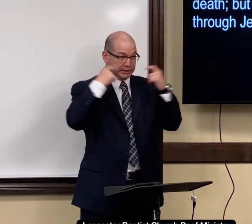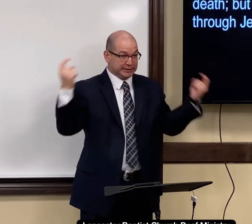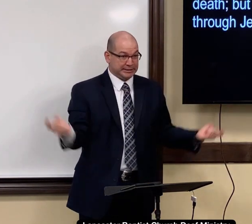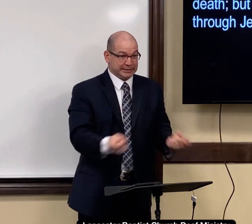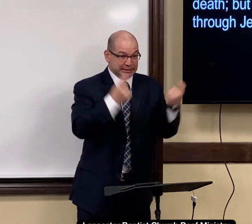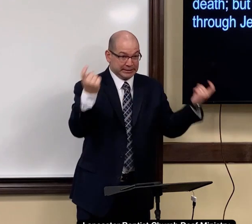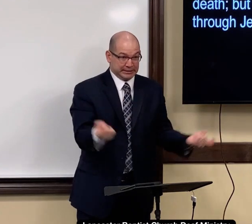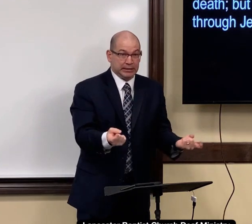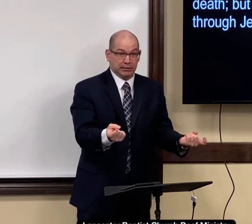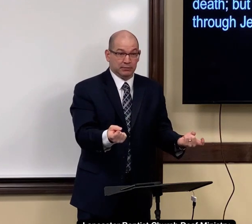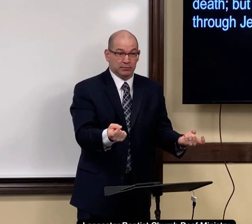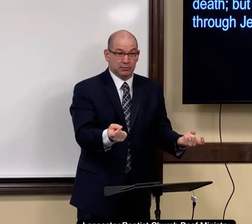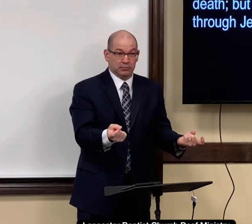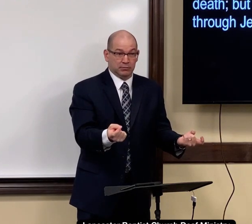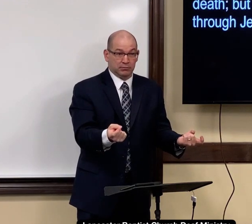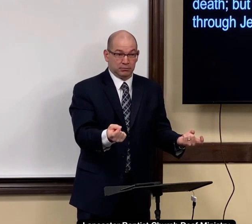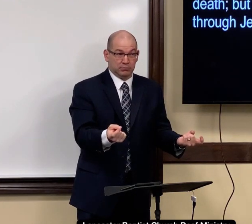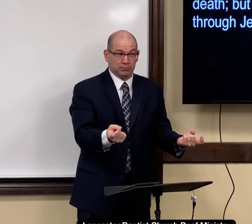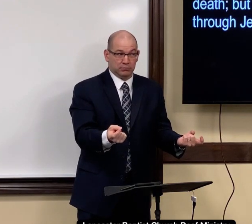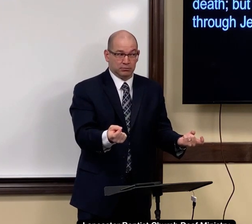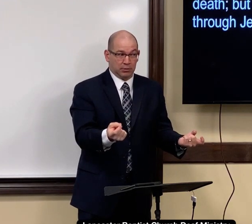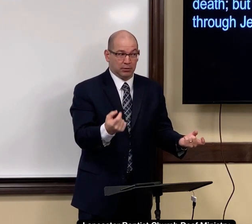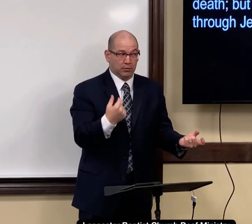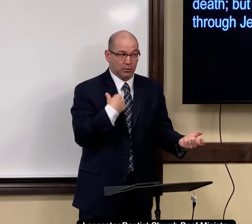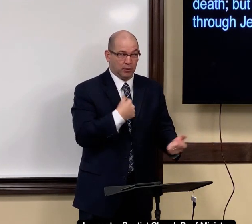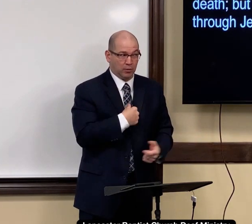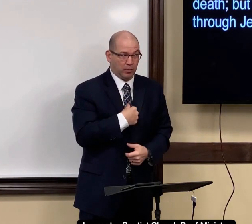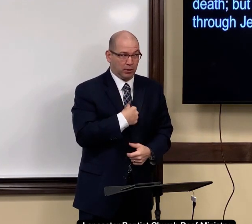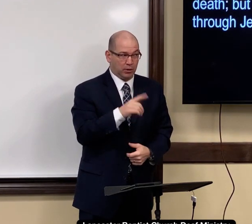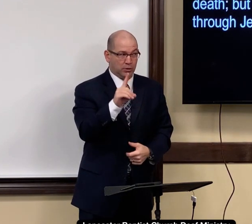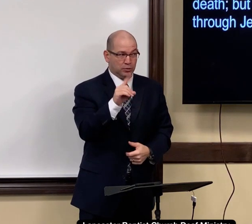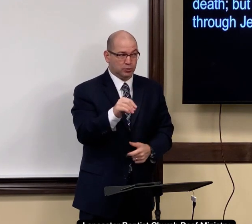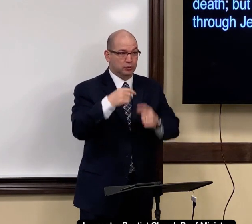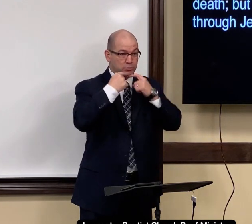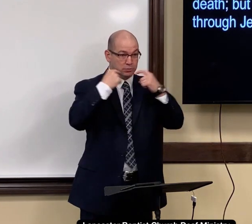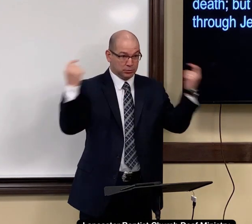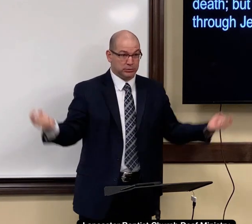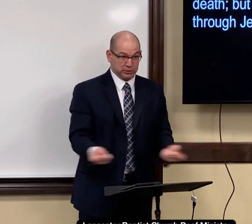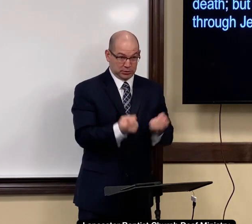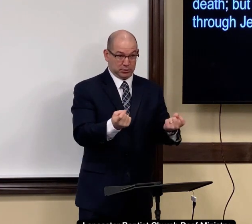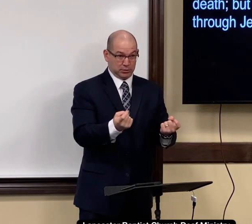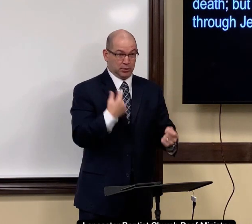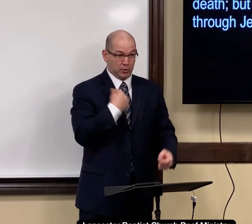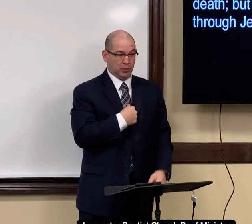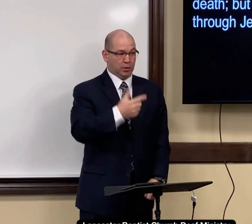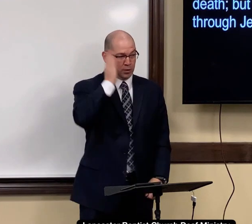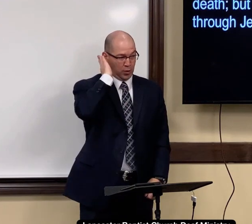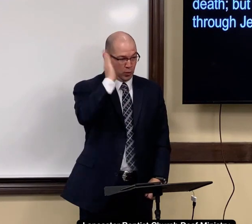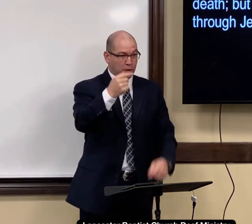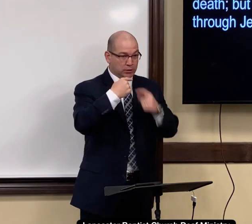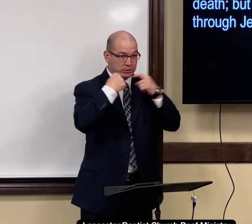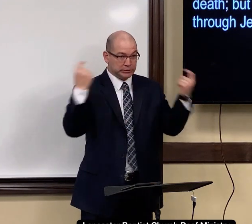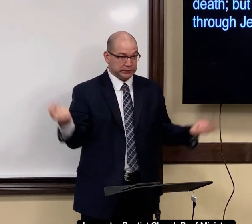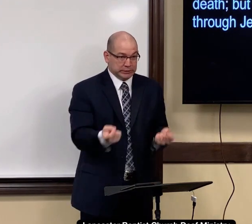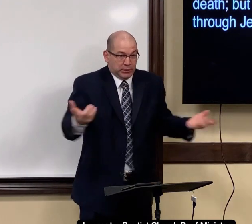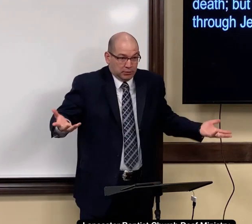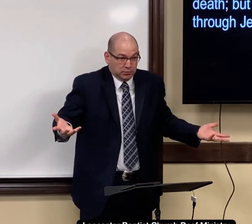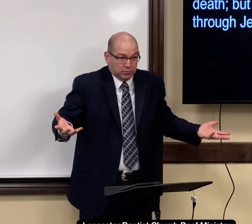Now, if we sin, and we do sin, and we will